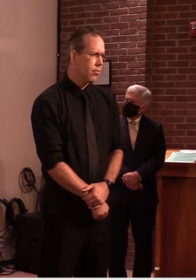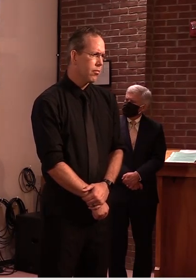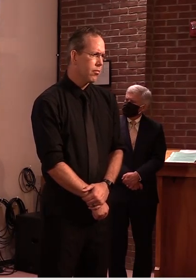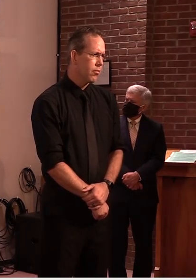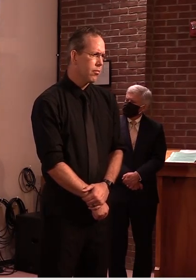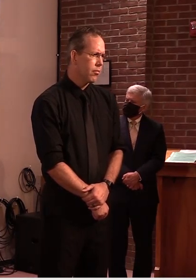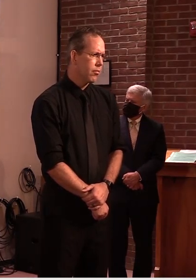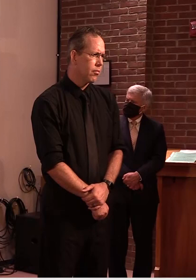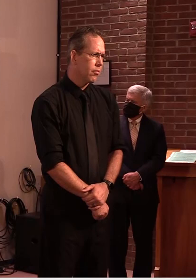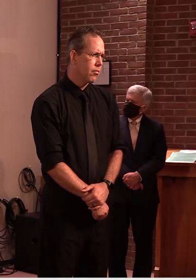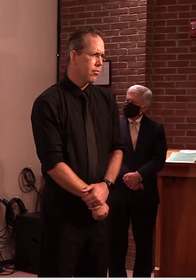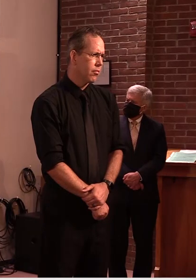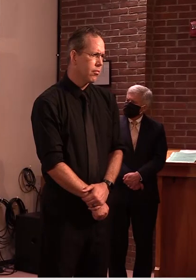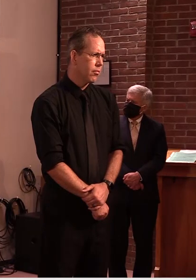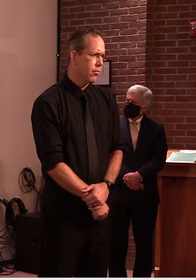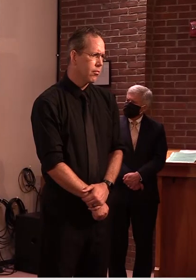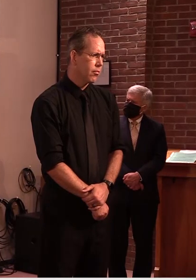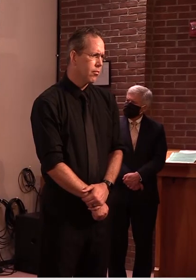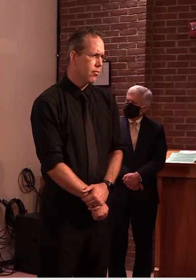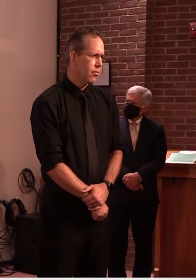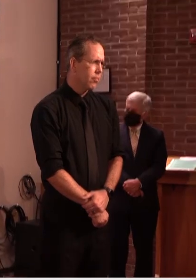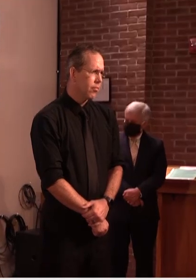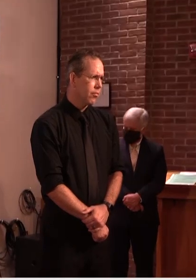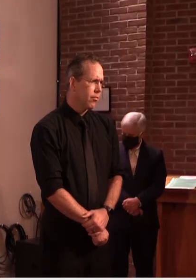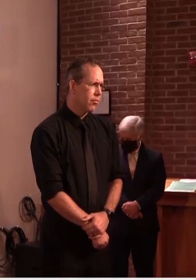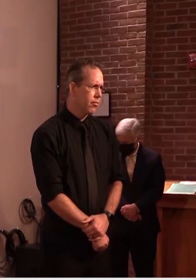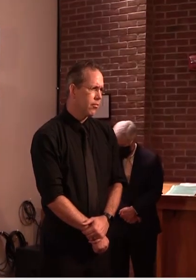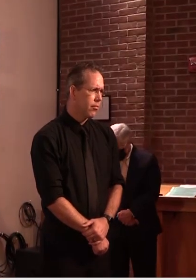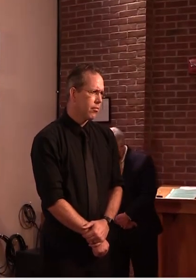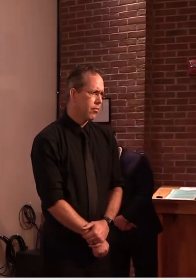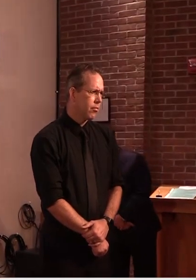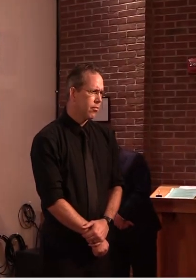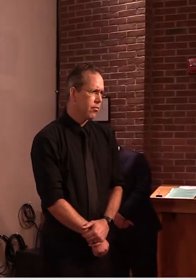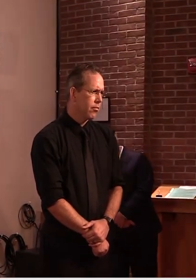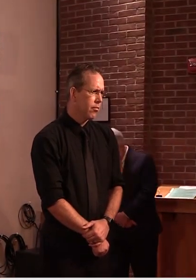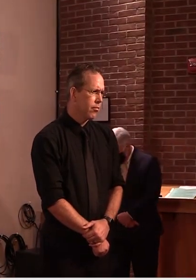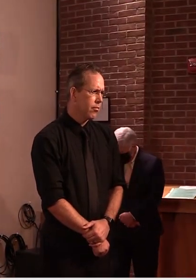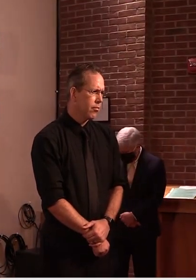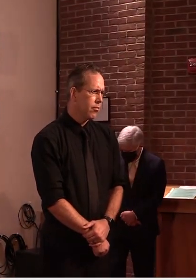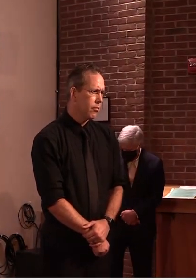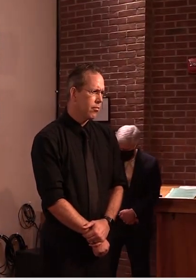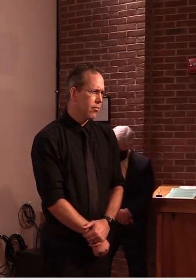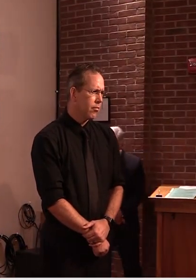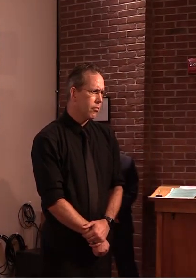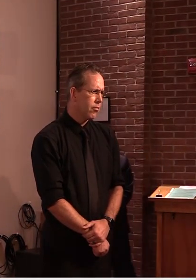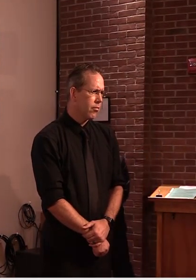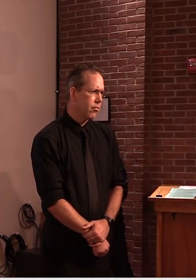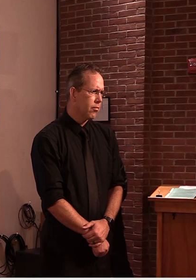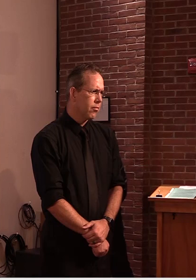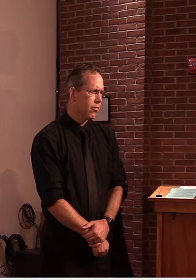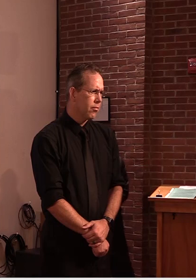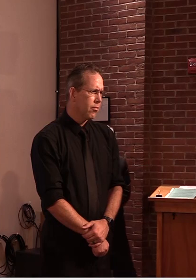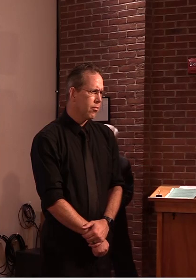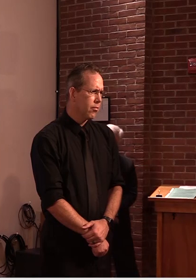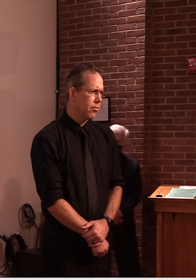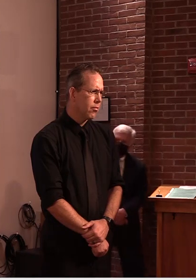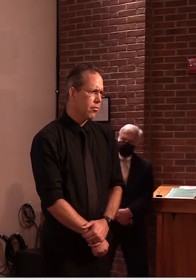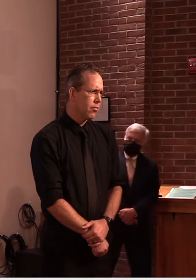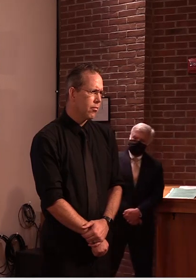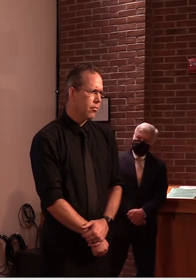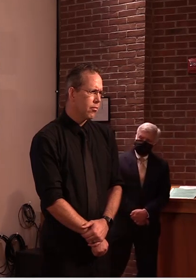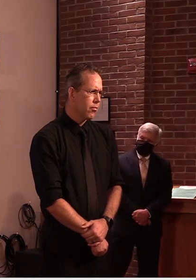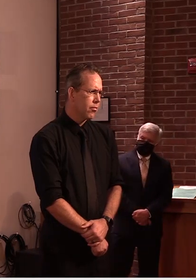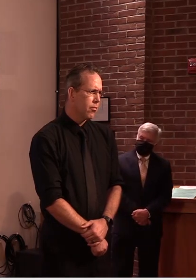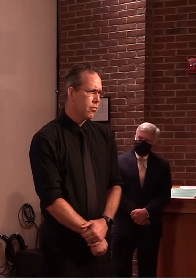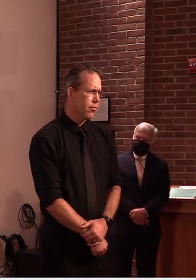who've experienced certain circumstances and that um and that certain individuals should be prioritized and people shouldn't